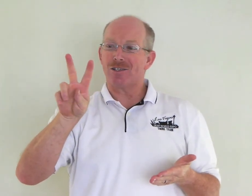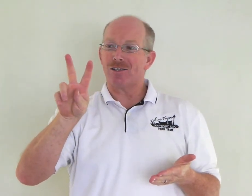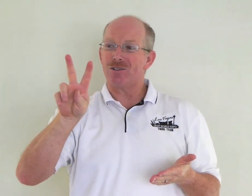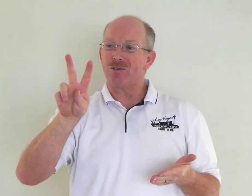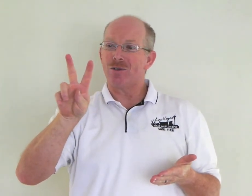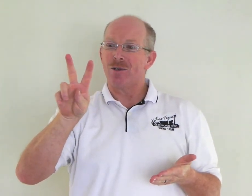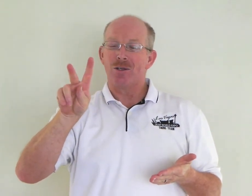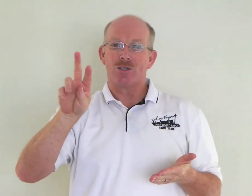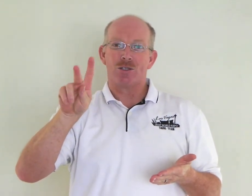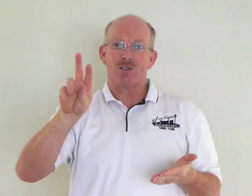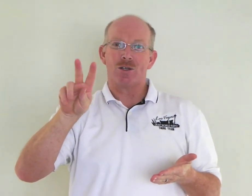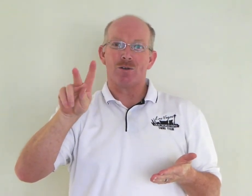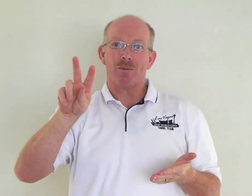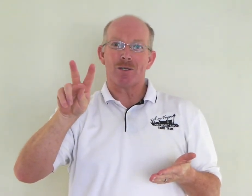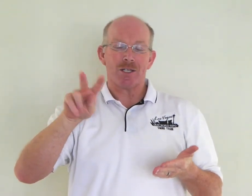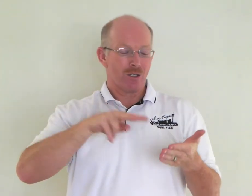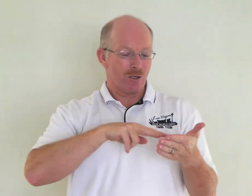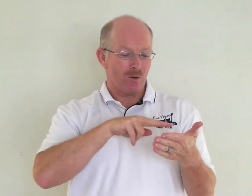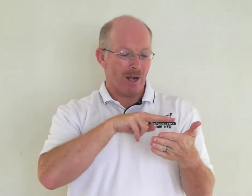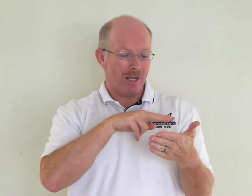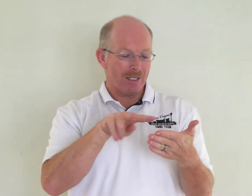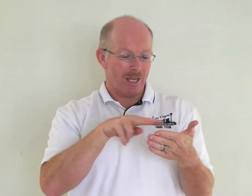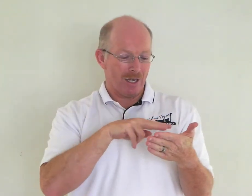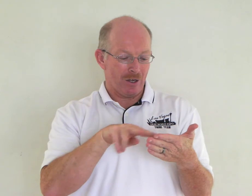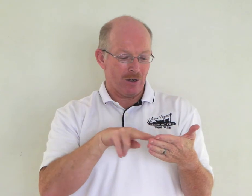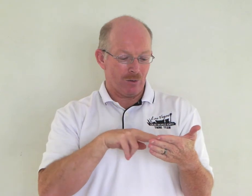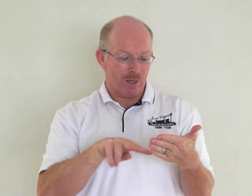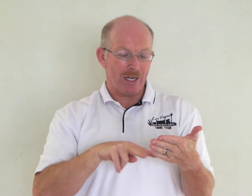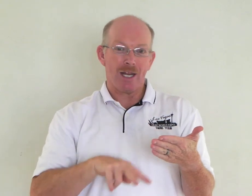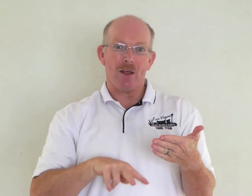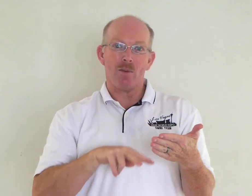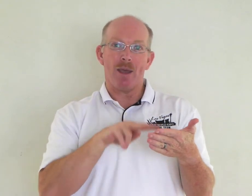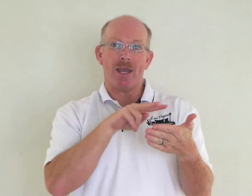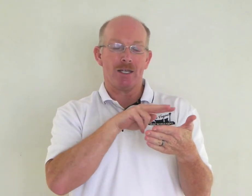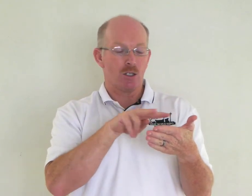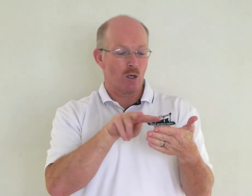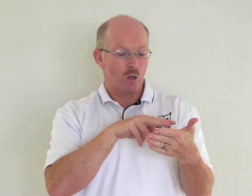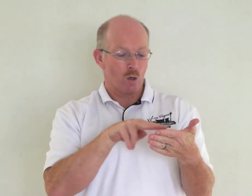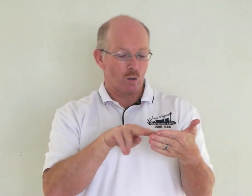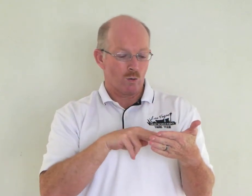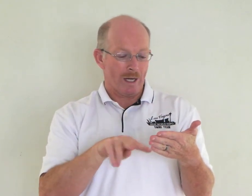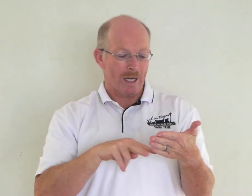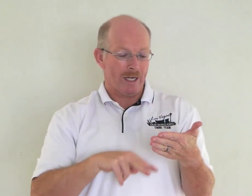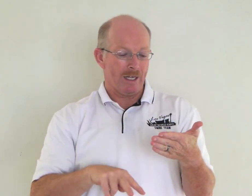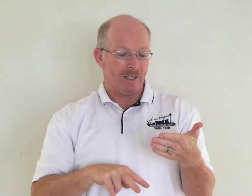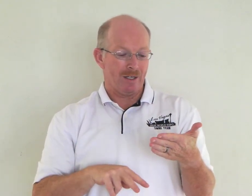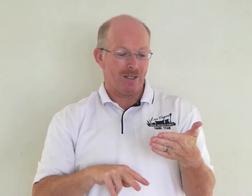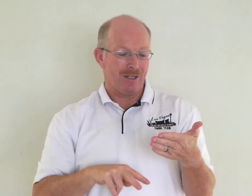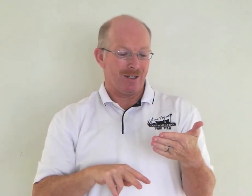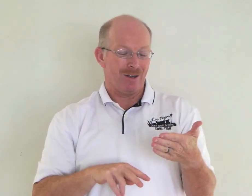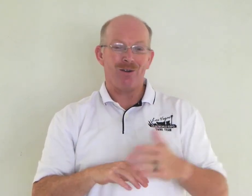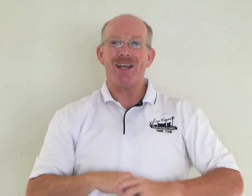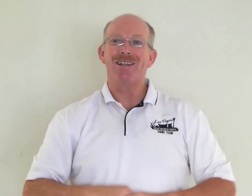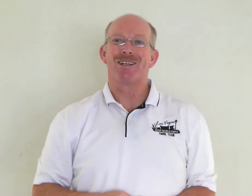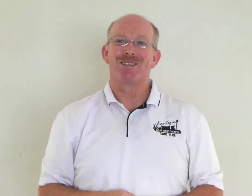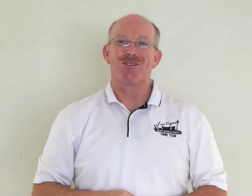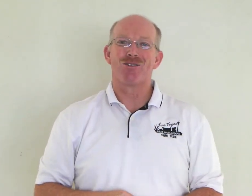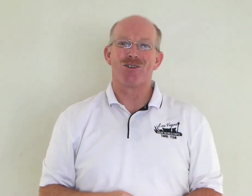your two. It represents your two eyes. And you're going to read down the page. Read. Okay. Let's go through those